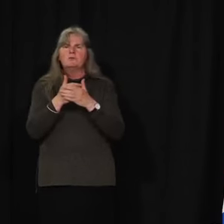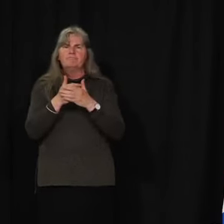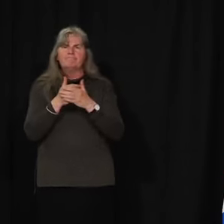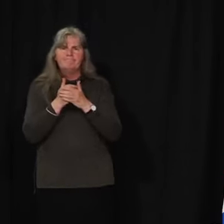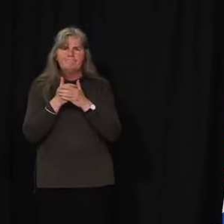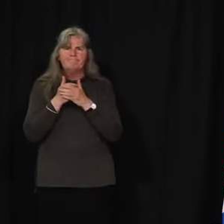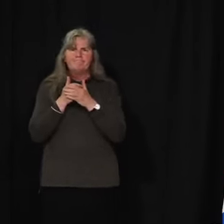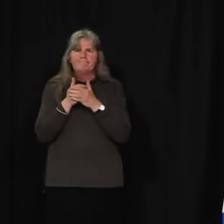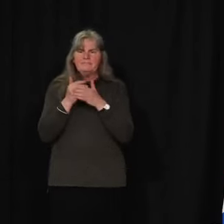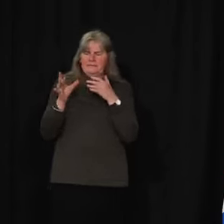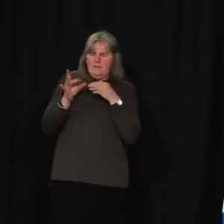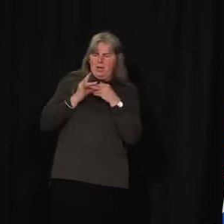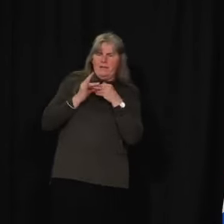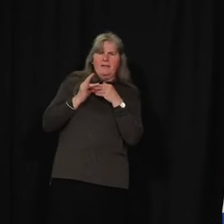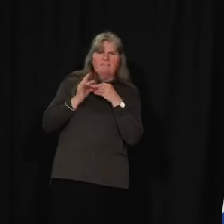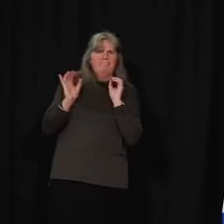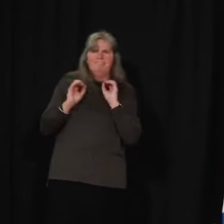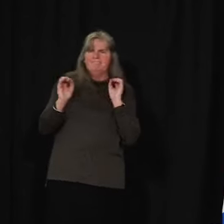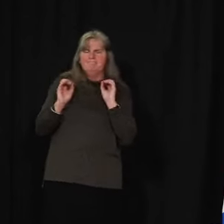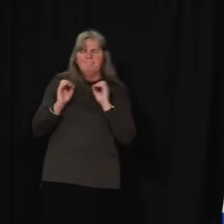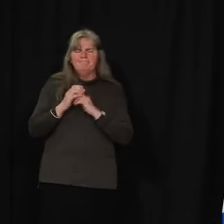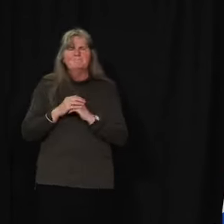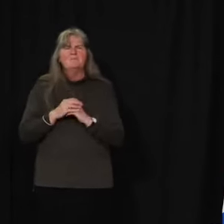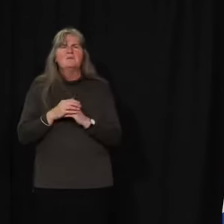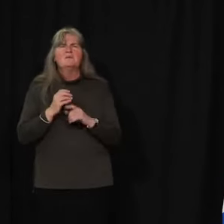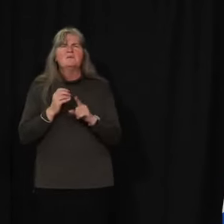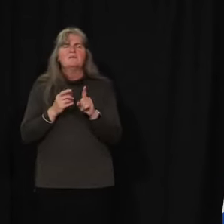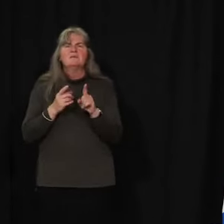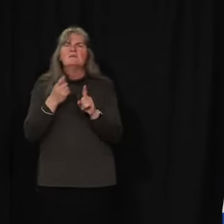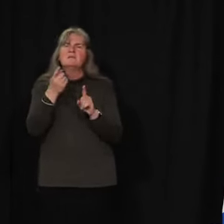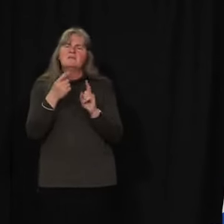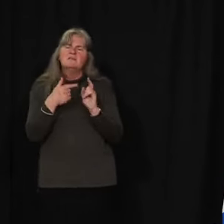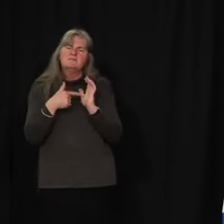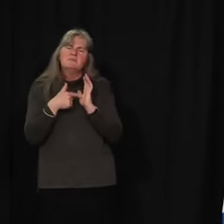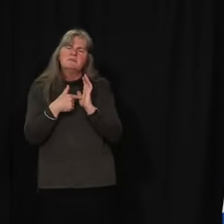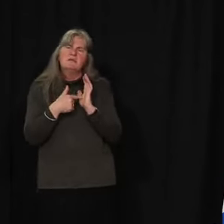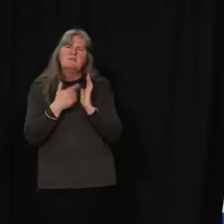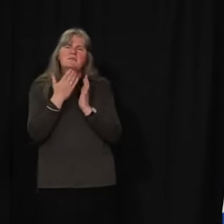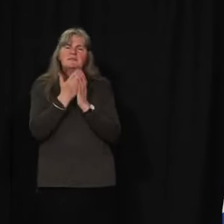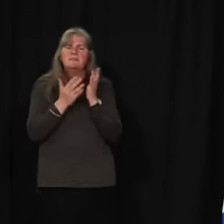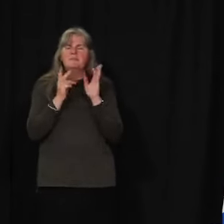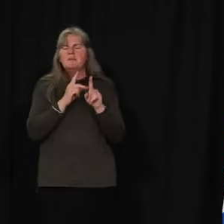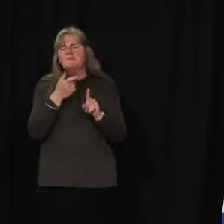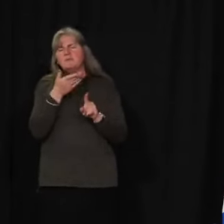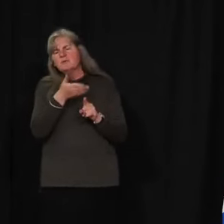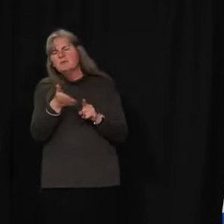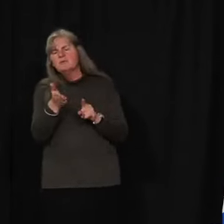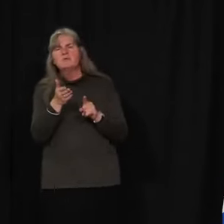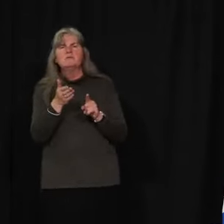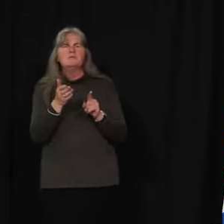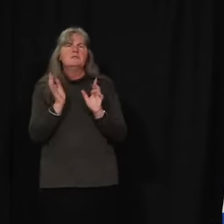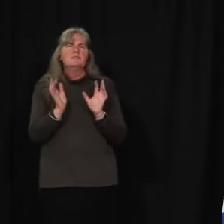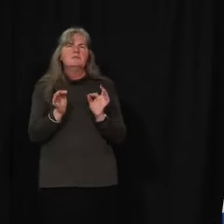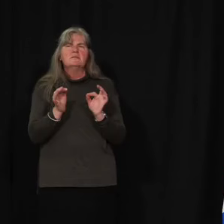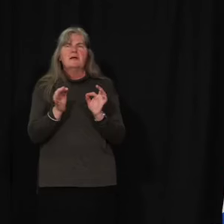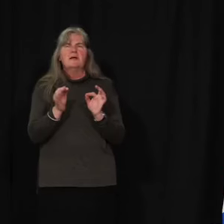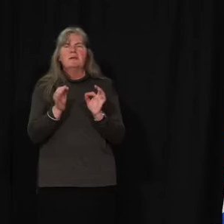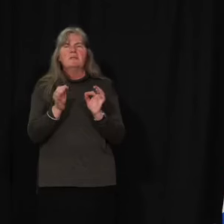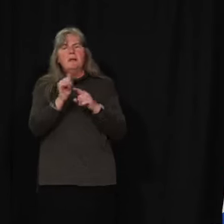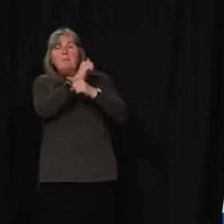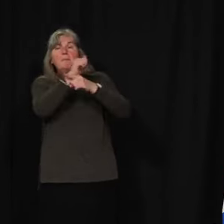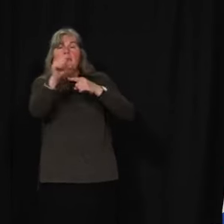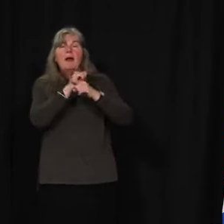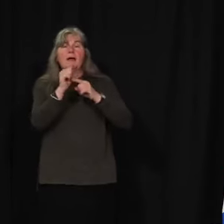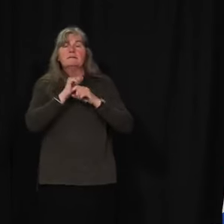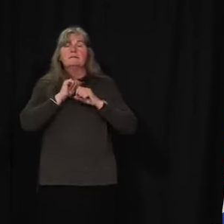many interesting and innovative examples submitted to us of how people are going ahead with, you know, it might be drills, it might